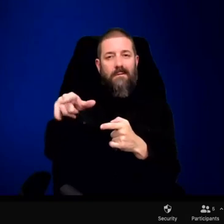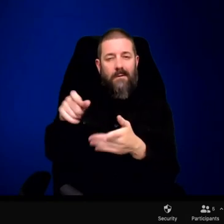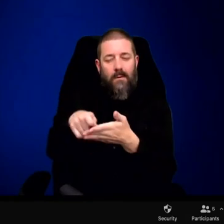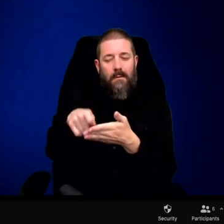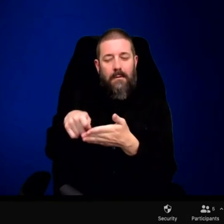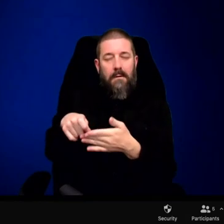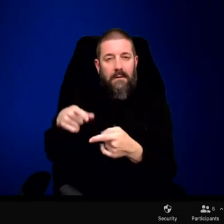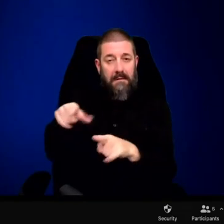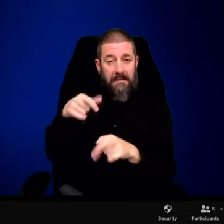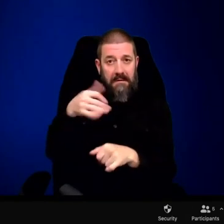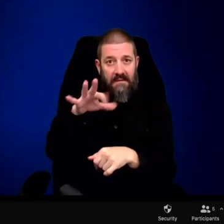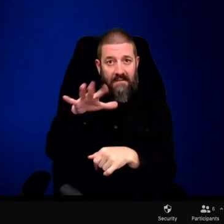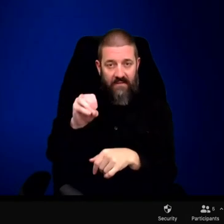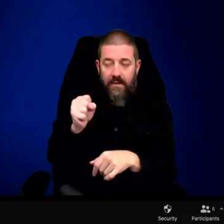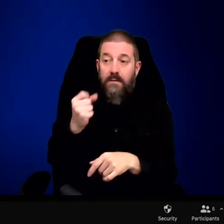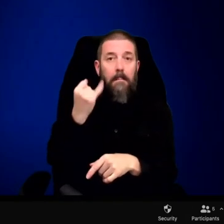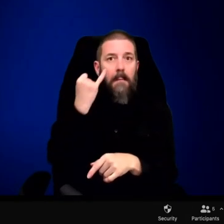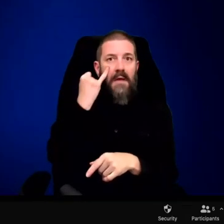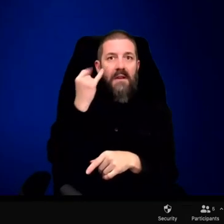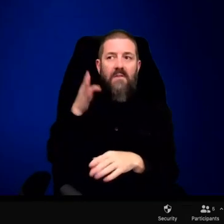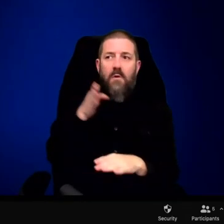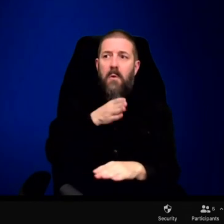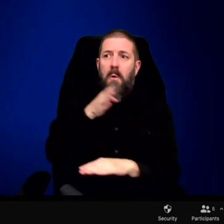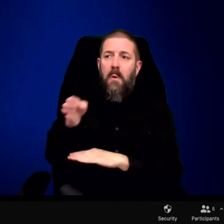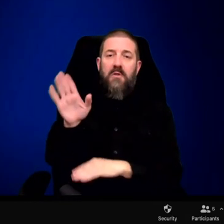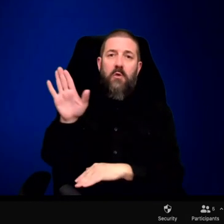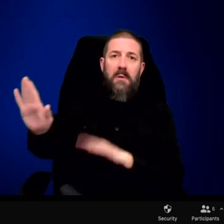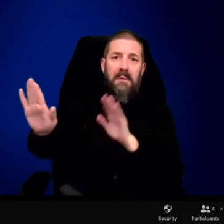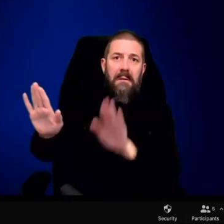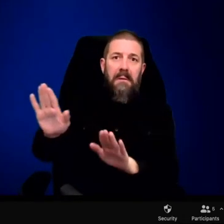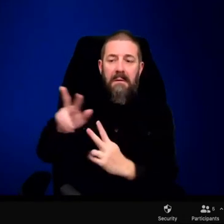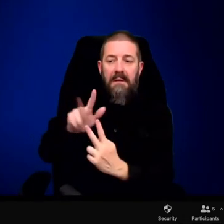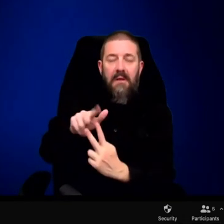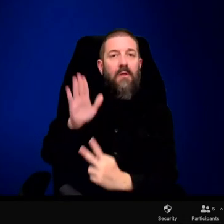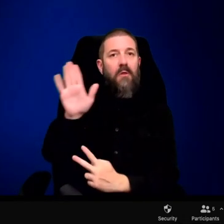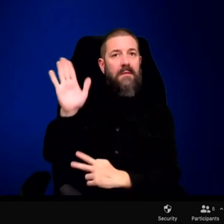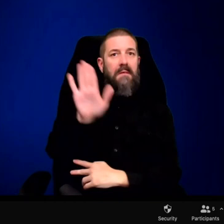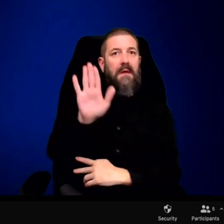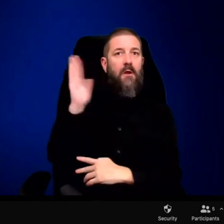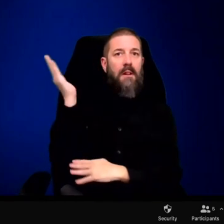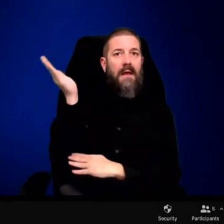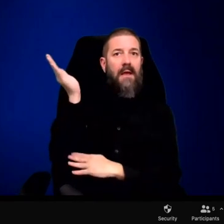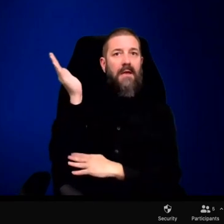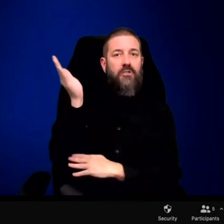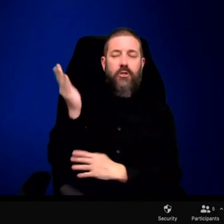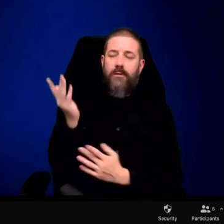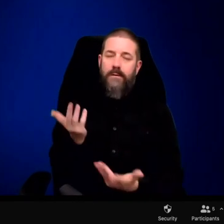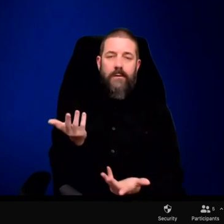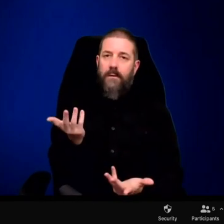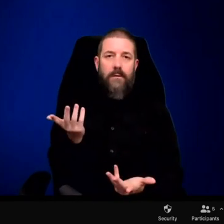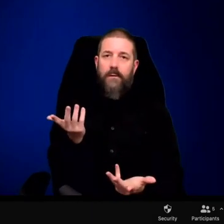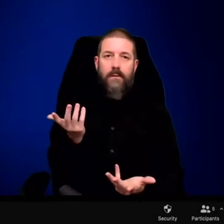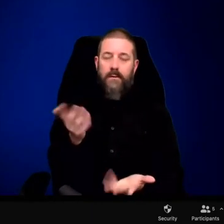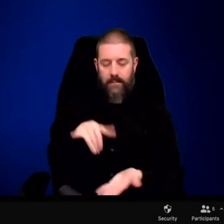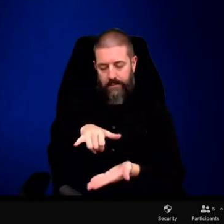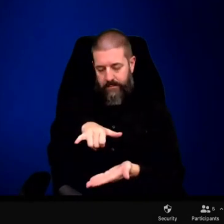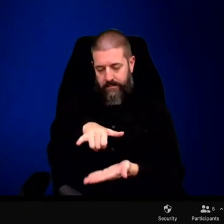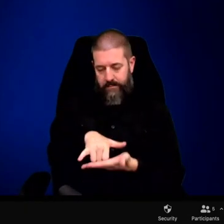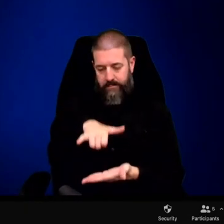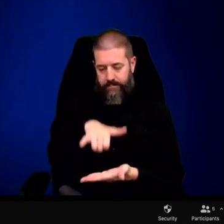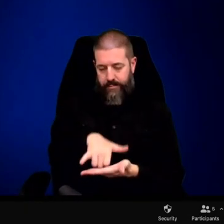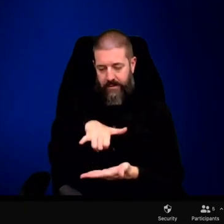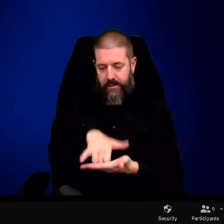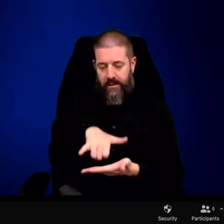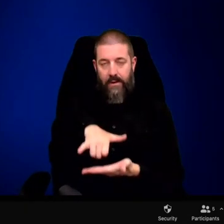that this is going to sound like a strange comparison, but one of the most effective stories that was ever told, this doesn't have